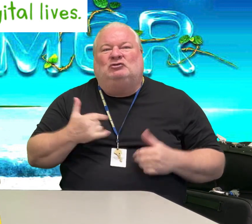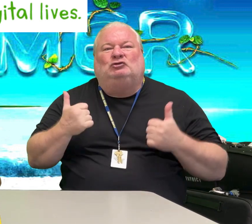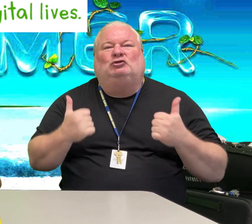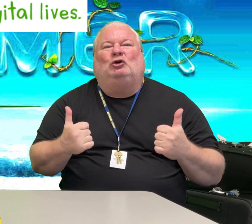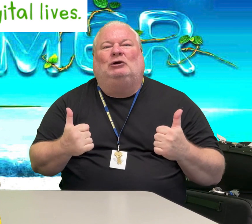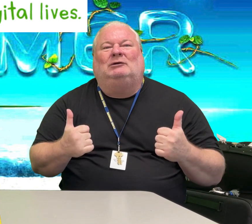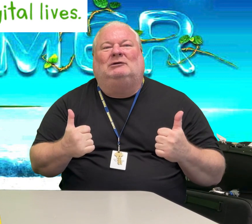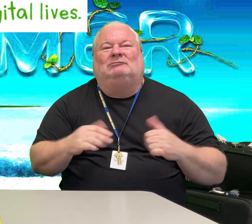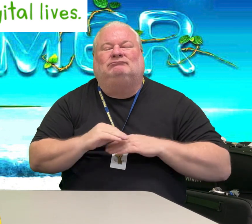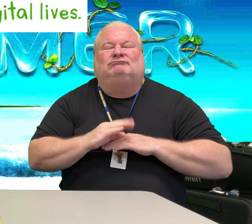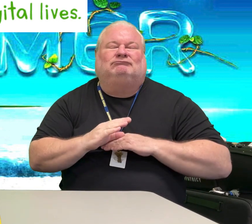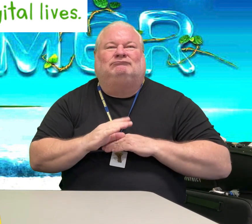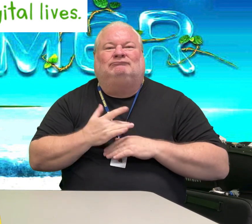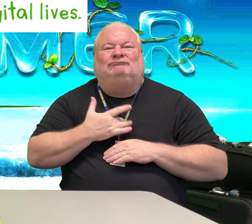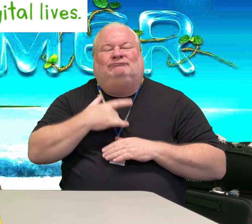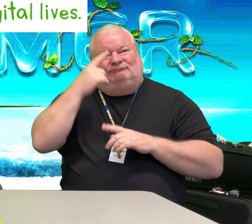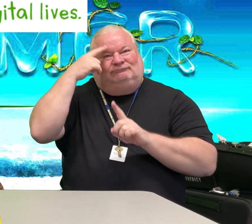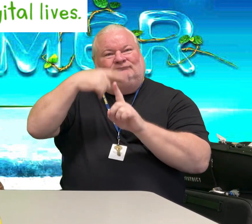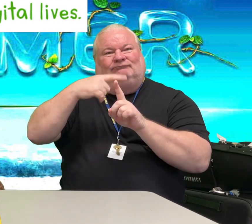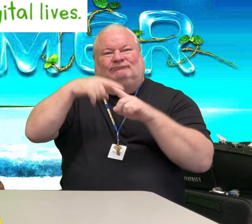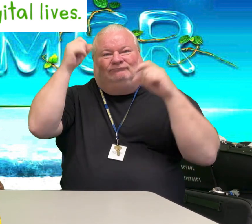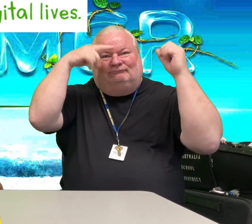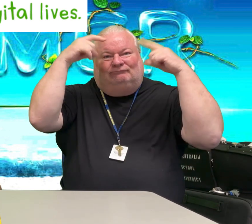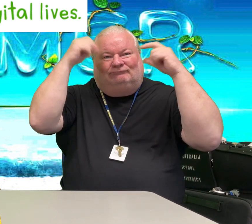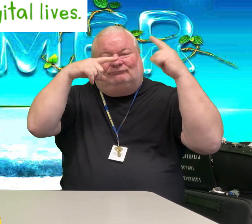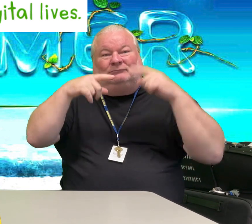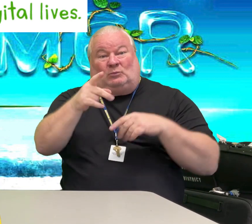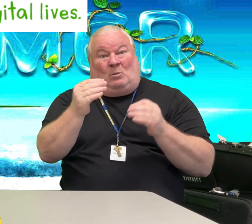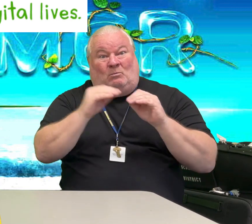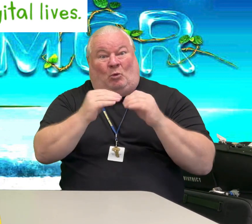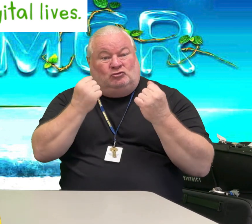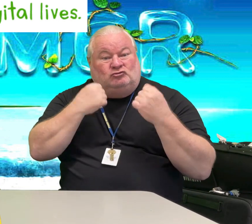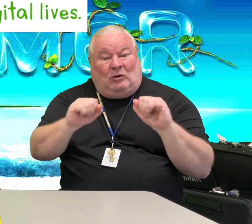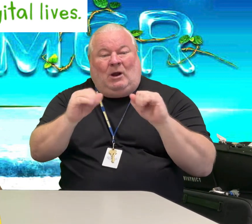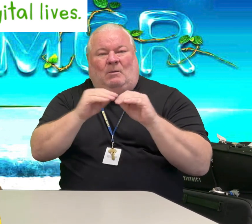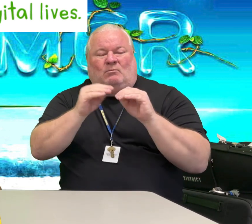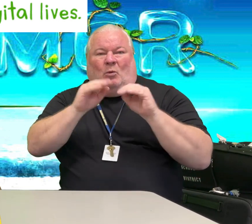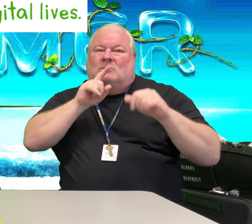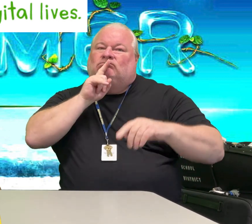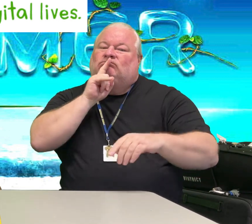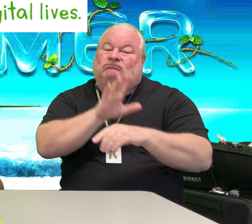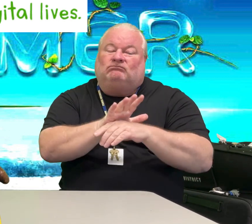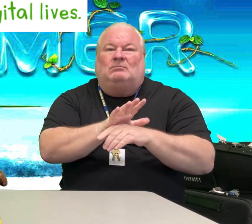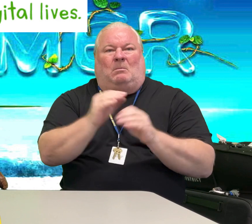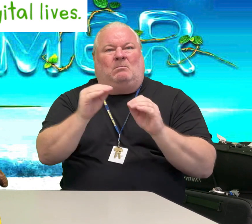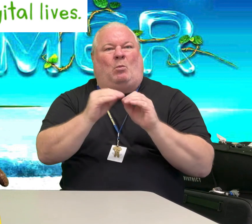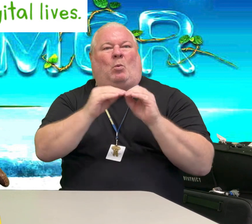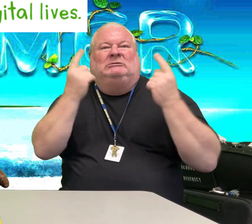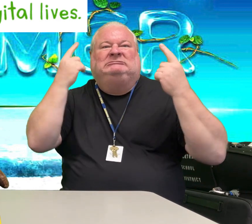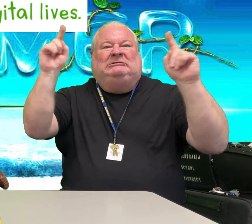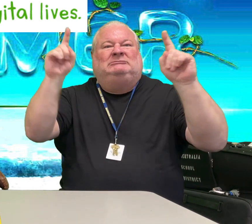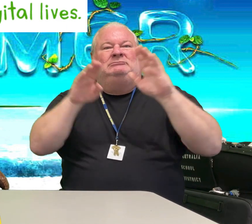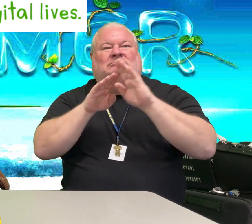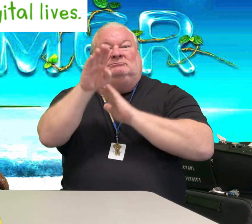feels good. The more effort and dedication you show, the bigger the success.